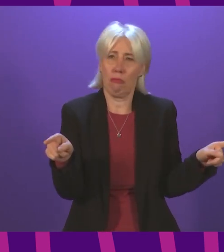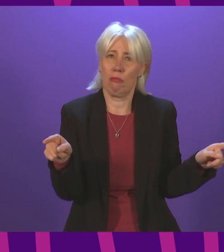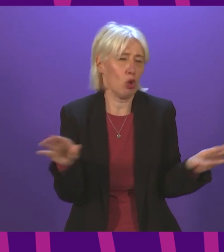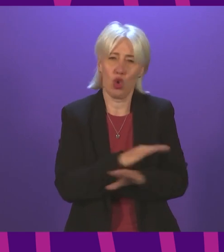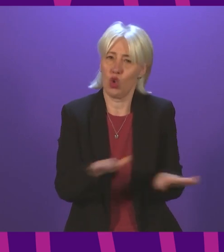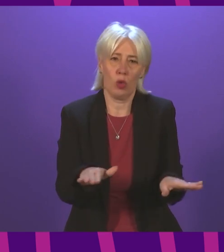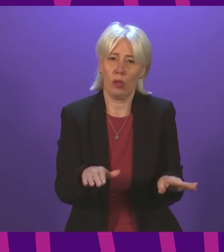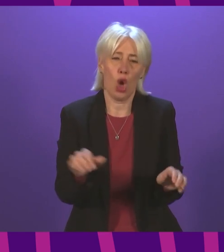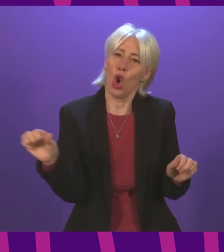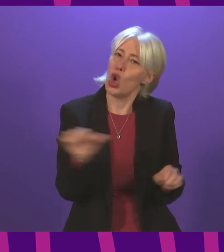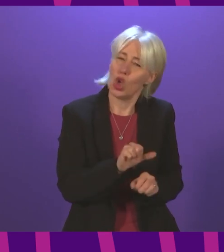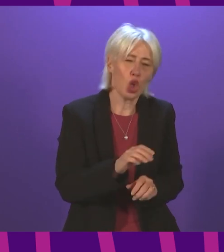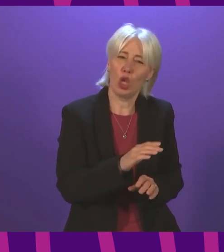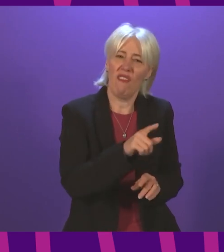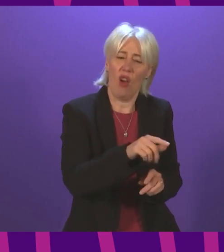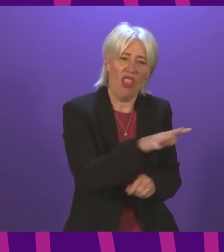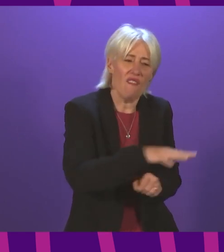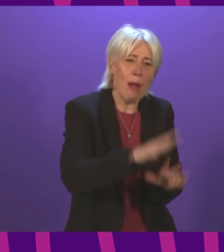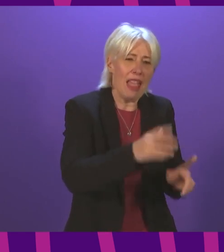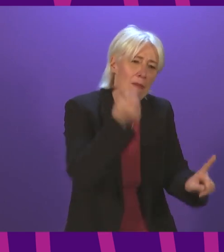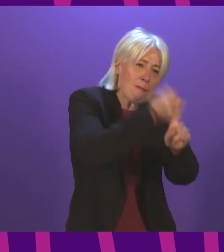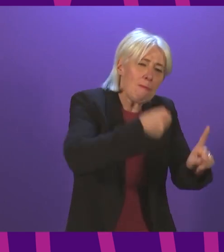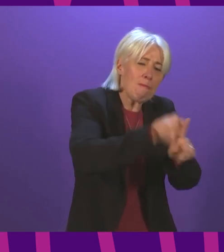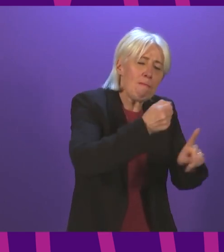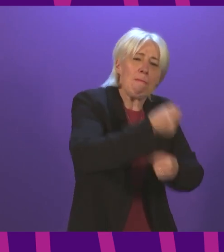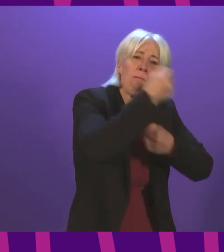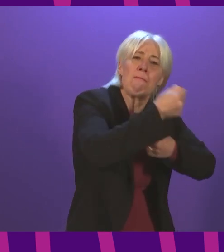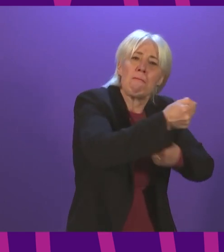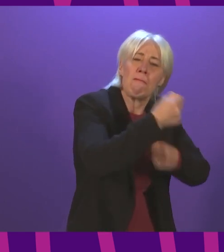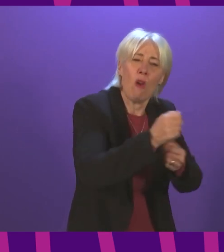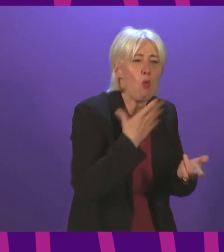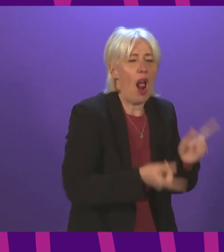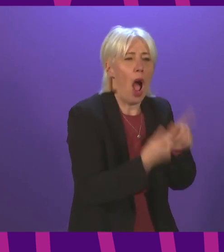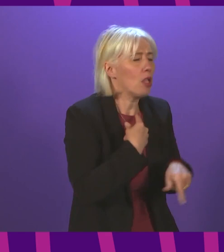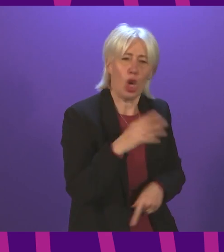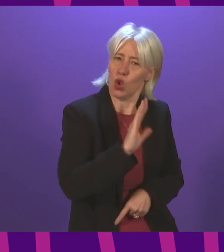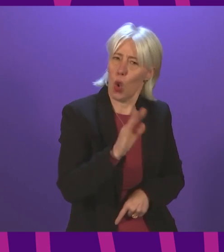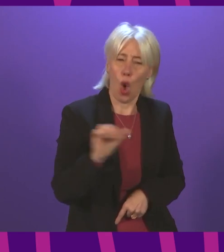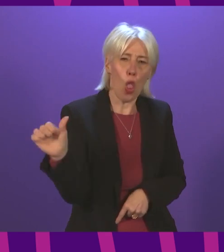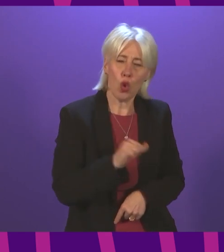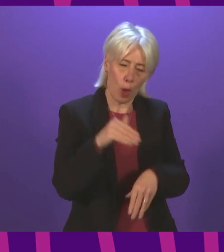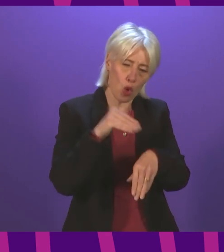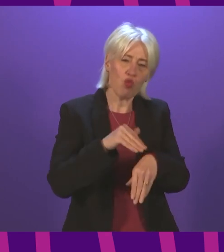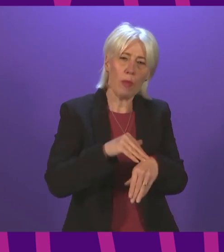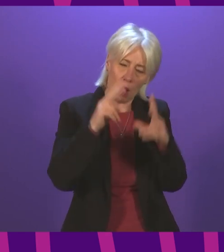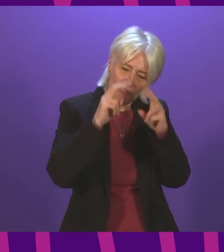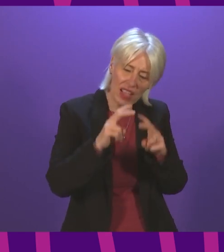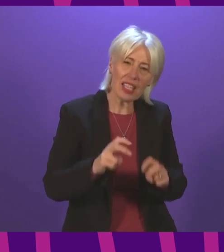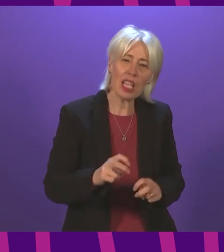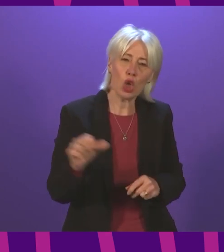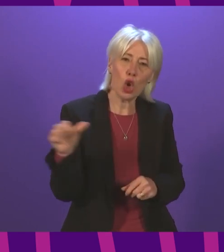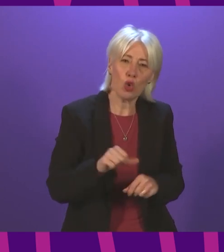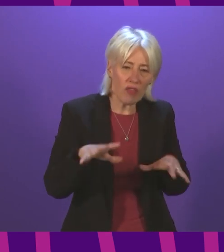take a family publicly fighting for answers. That's not acceptable. There should have been criminal investigations launched into both deaths